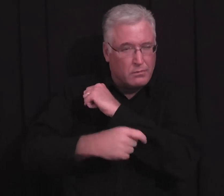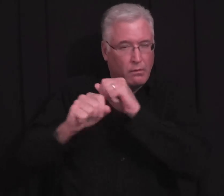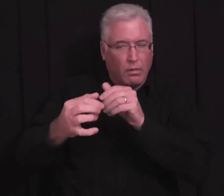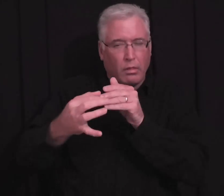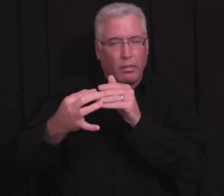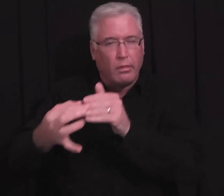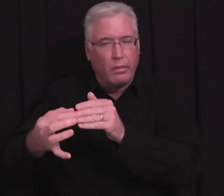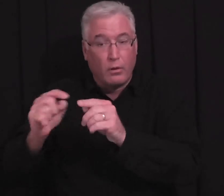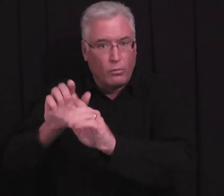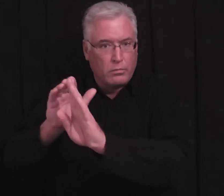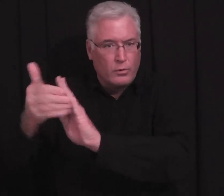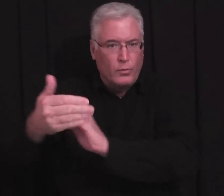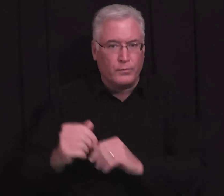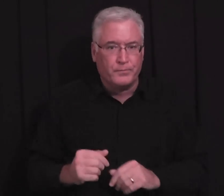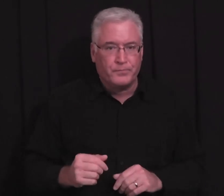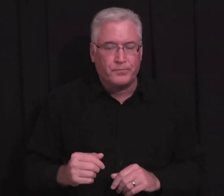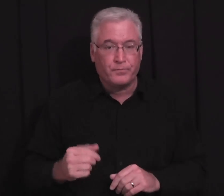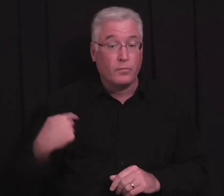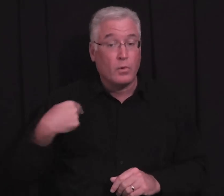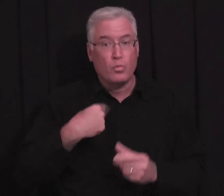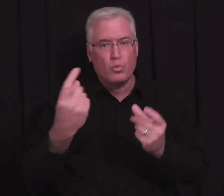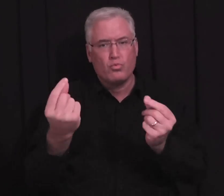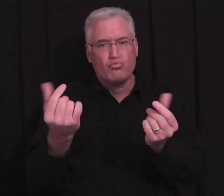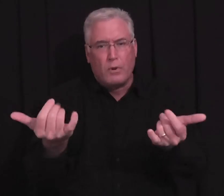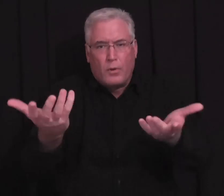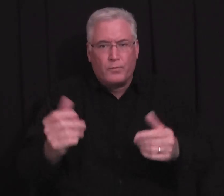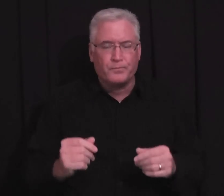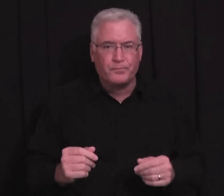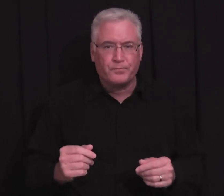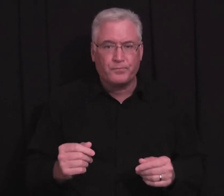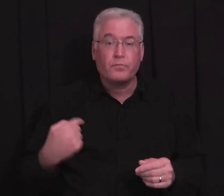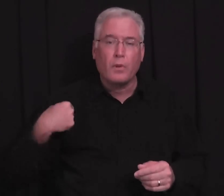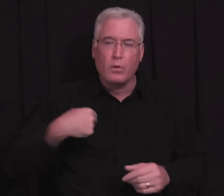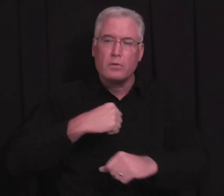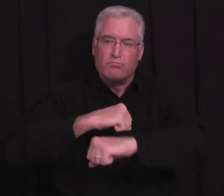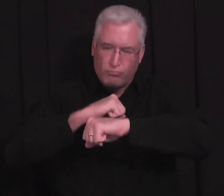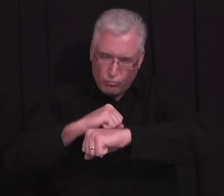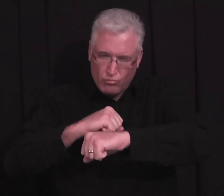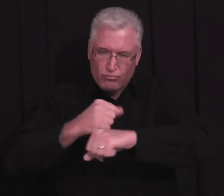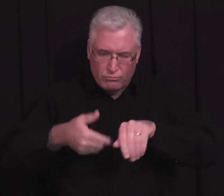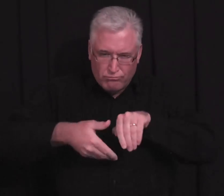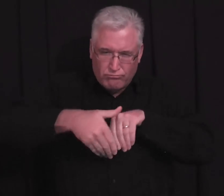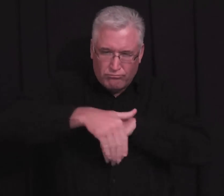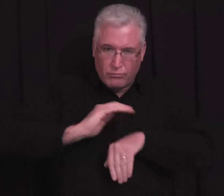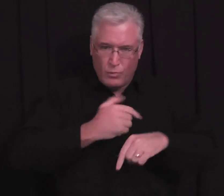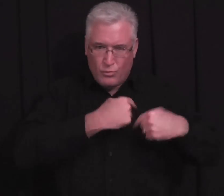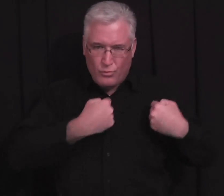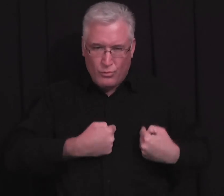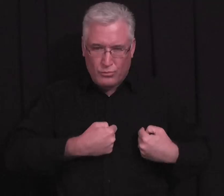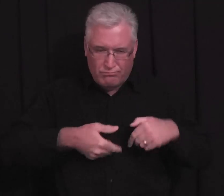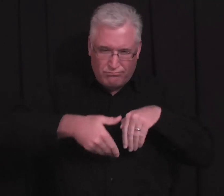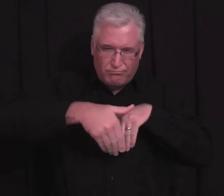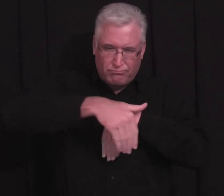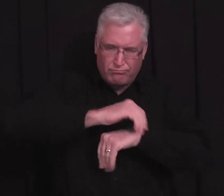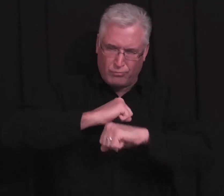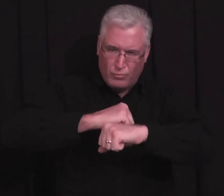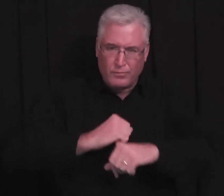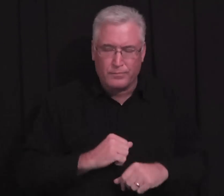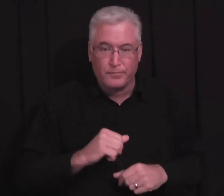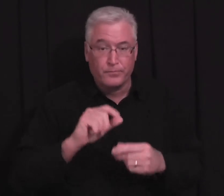and try to resist this temptation and the things that lead us to it. So what do we do? Well, we guard our hearts. We